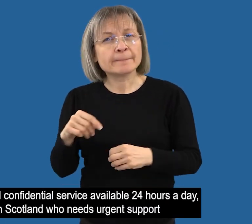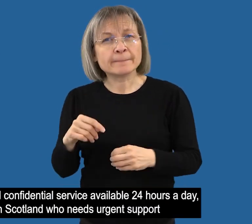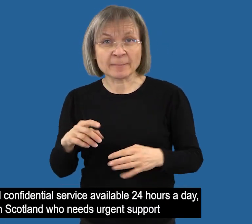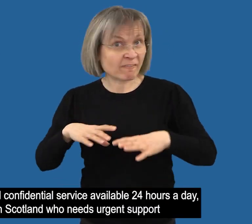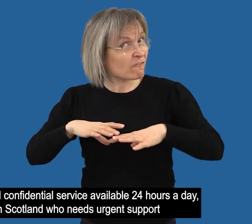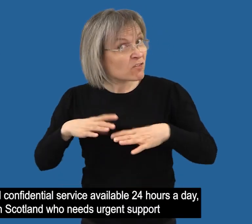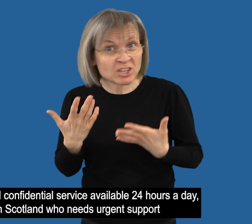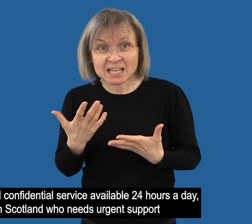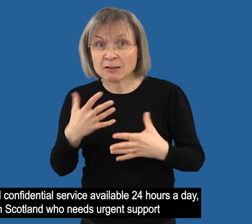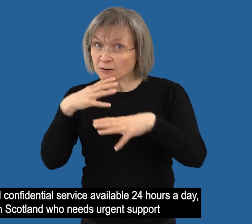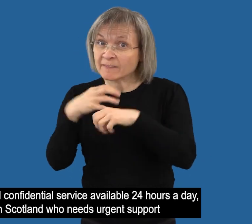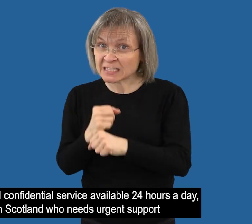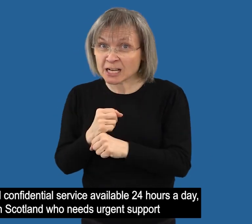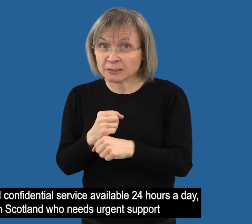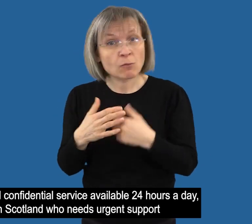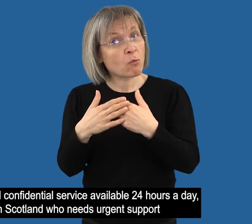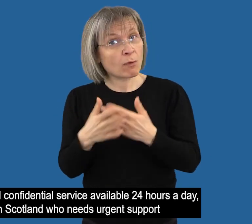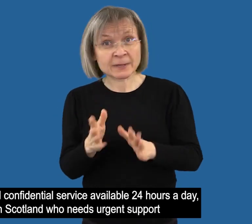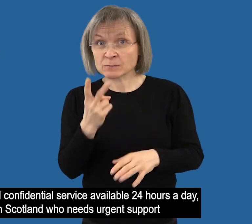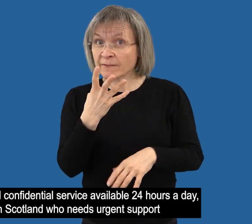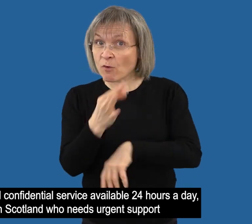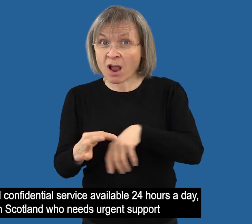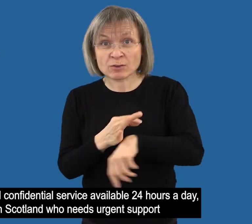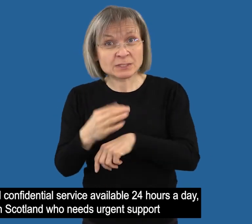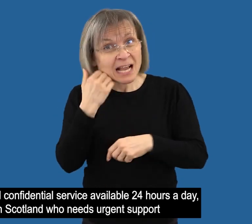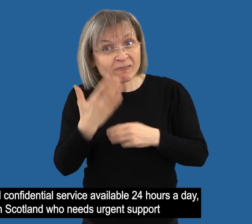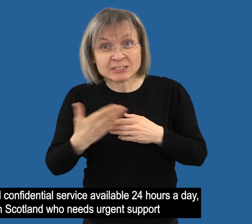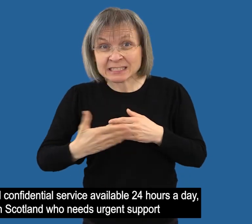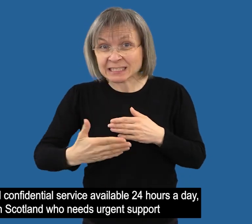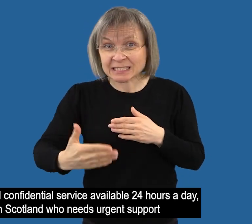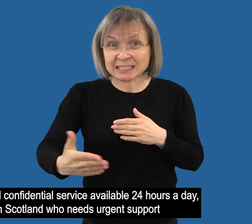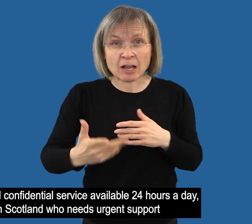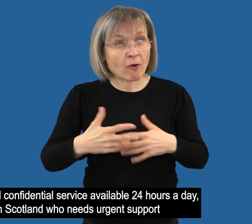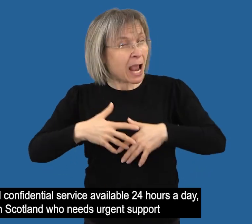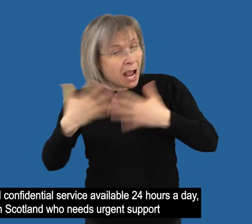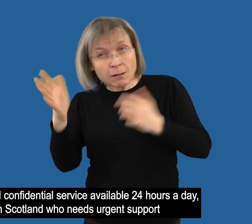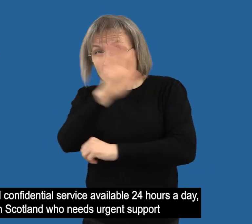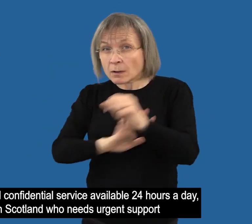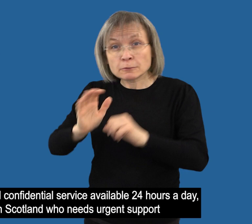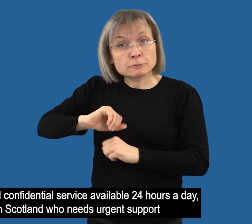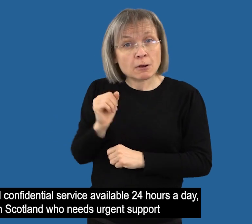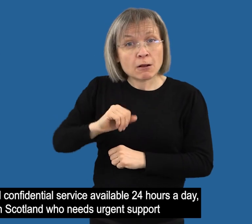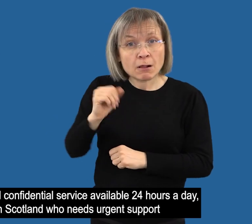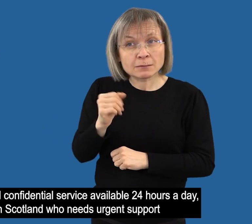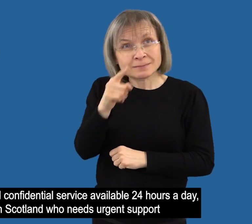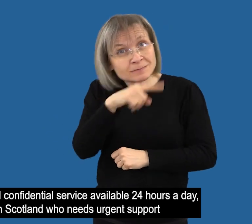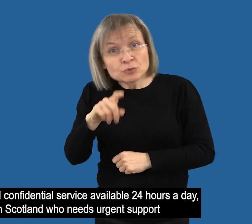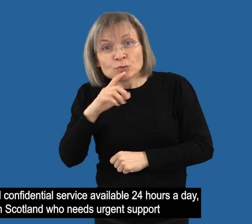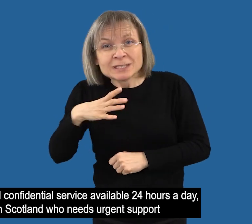The hub is a free and confidential service available 24 hours a day, for anyone in Scotland who needs urgent